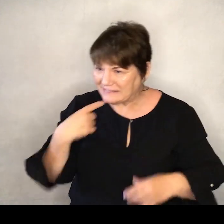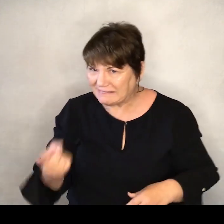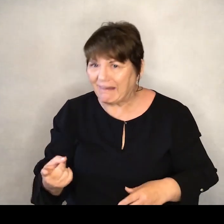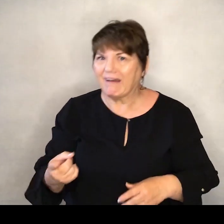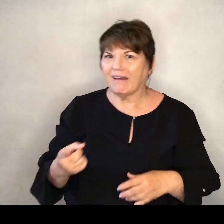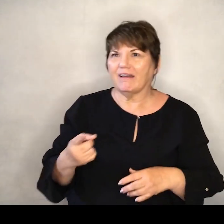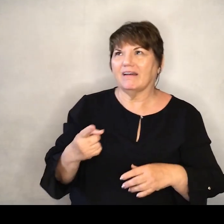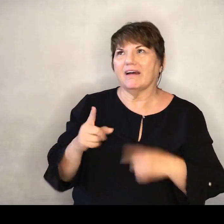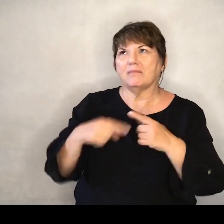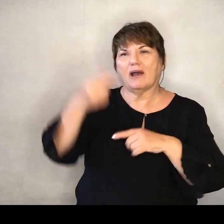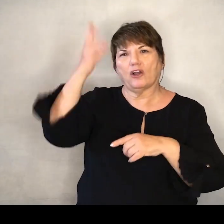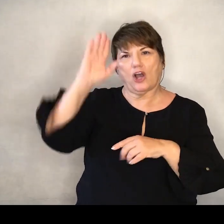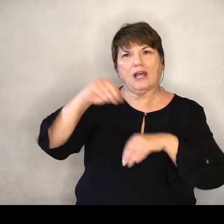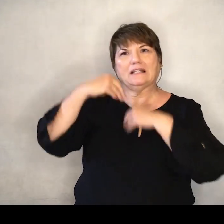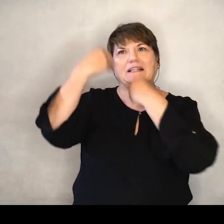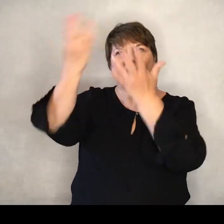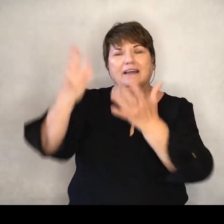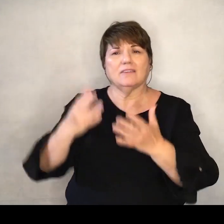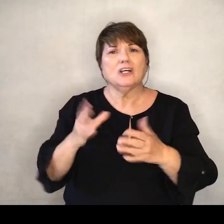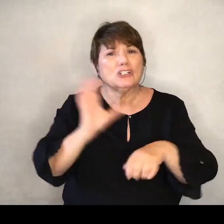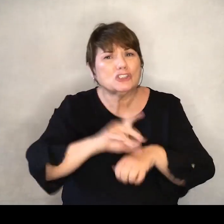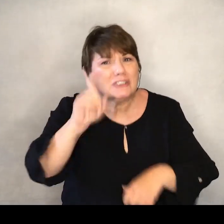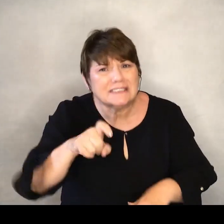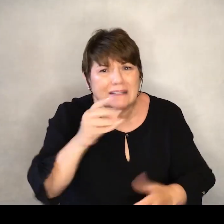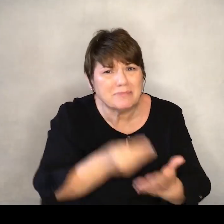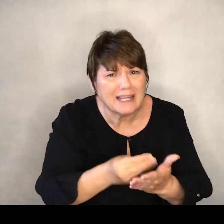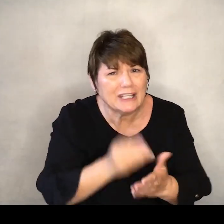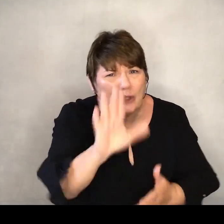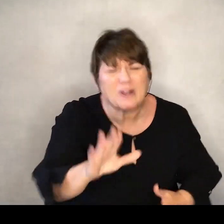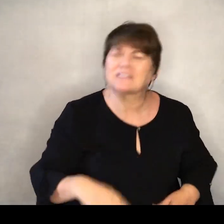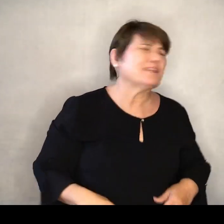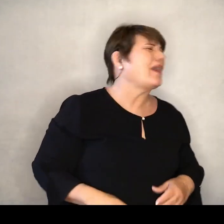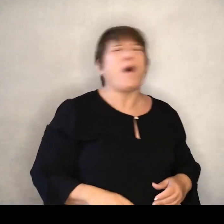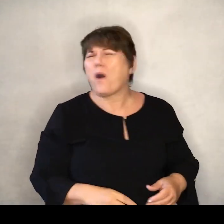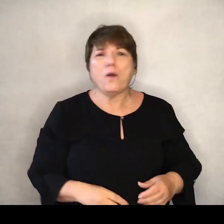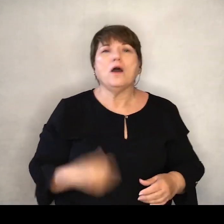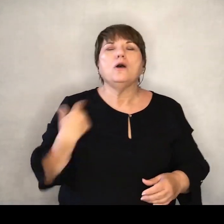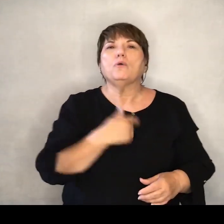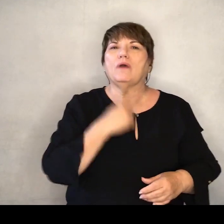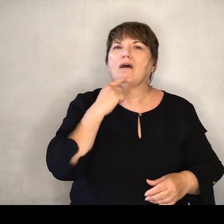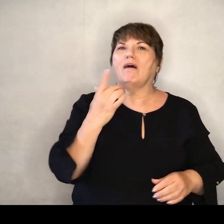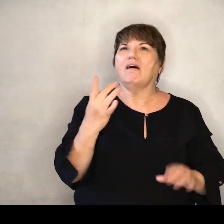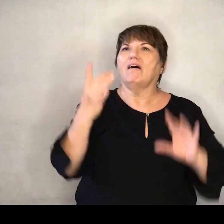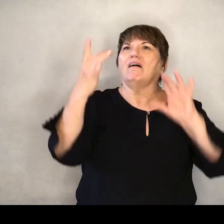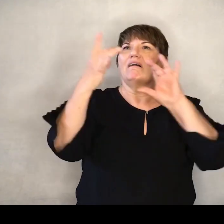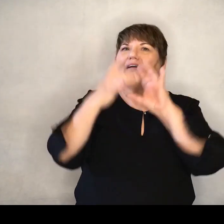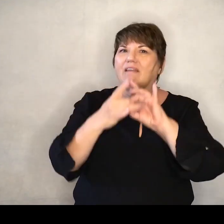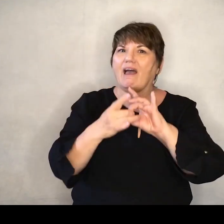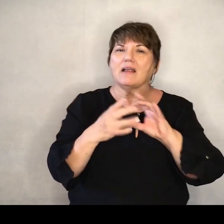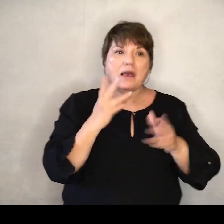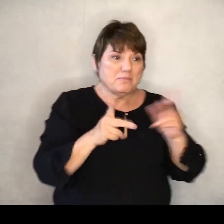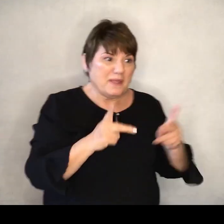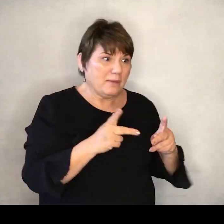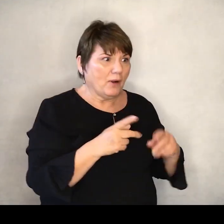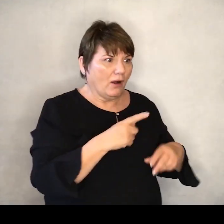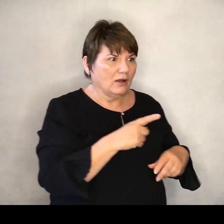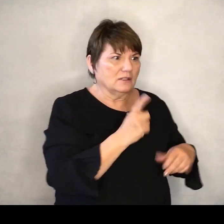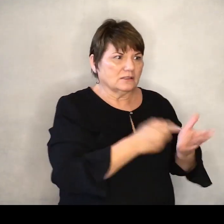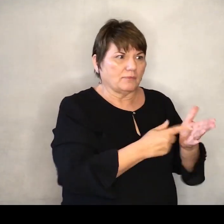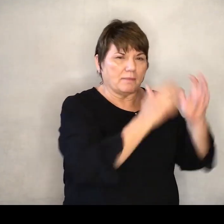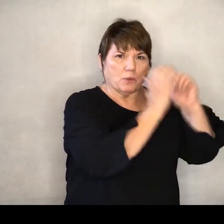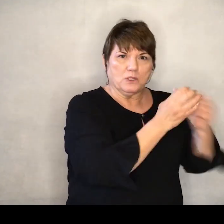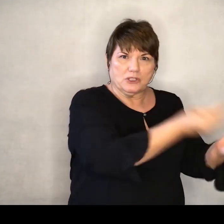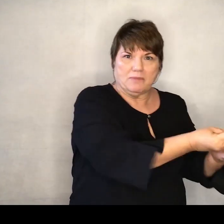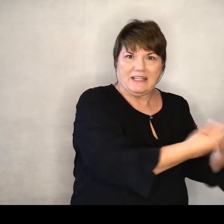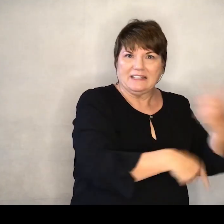Because the church needs the money No It's because we're connected to our money so powerfully That God